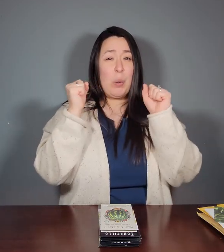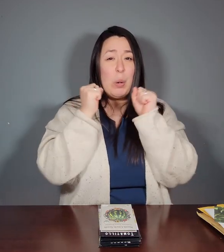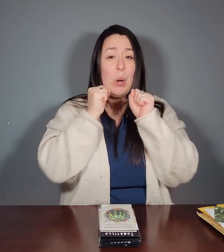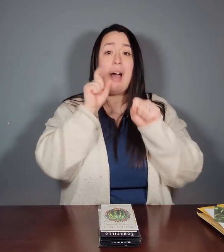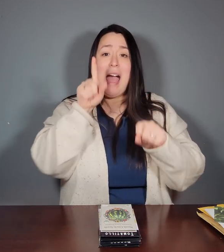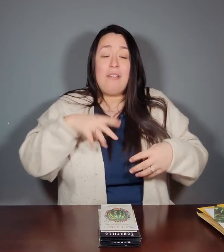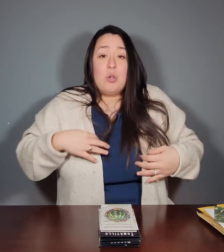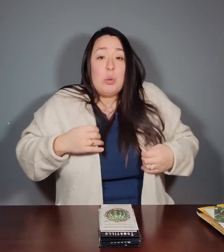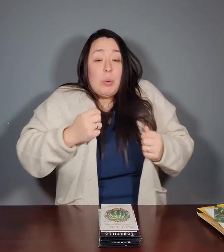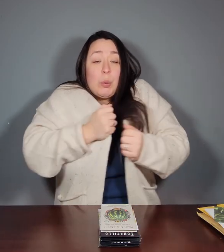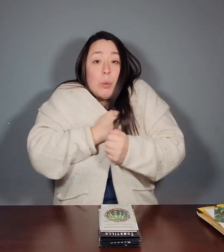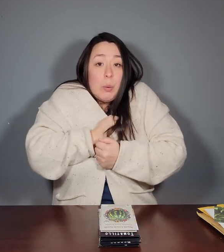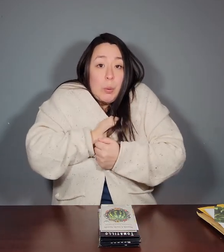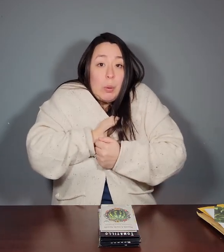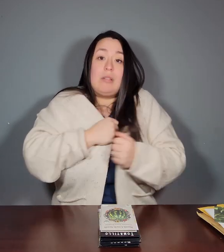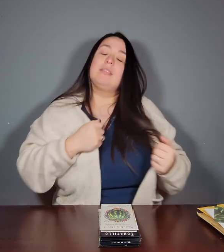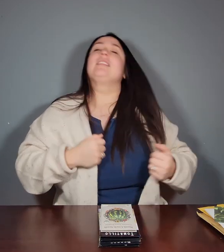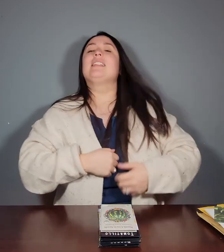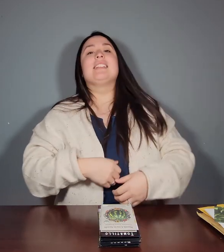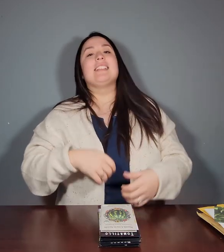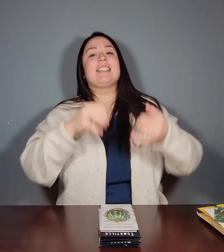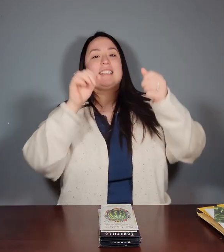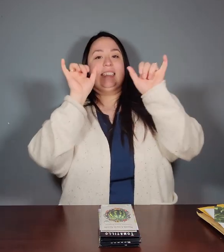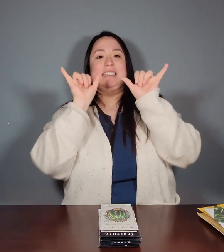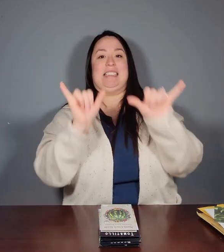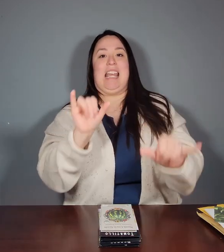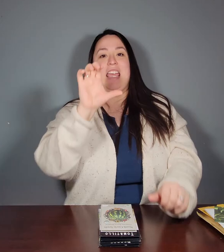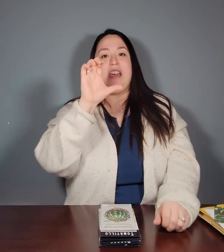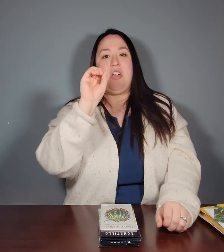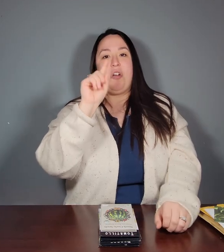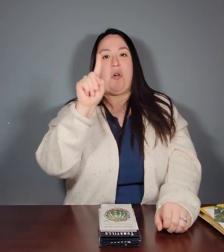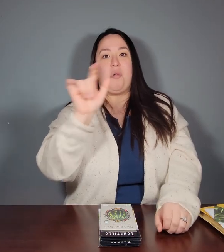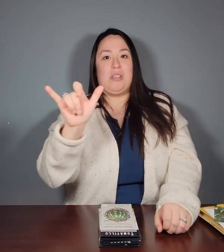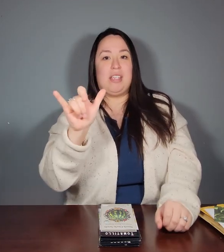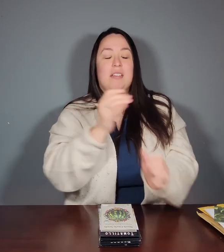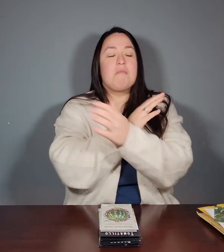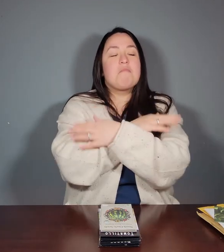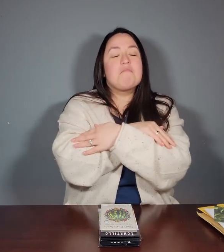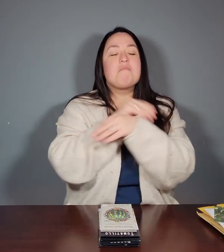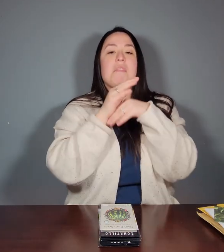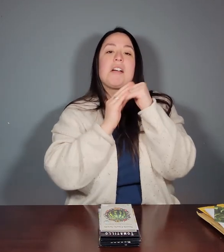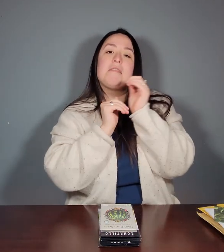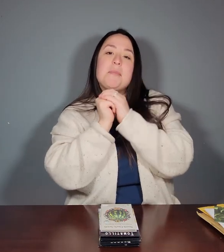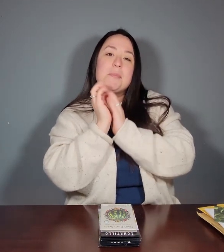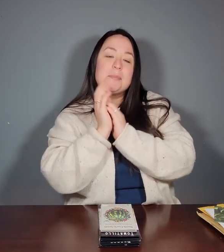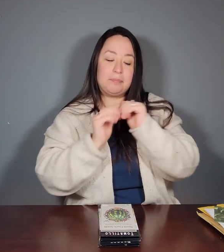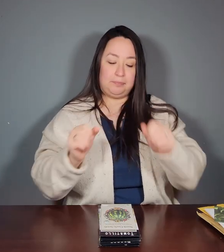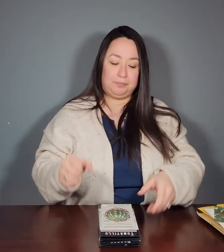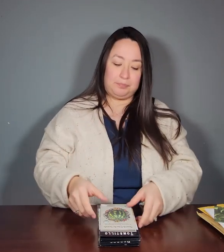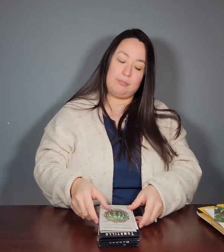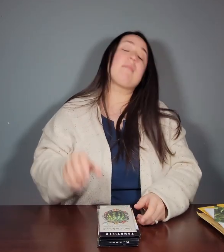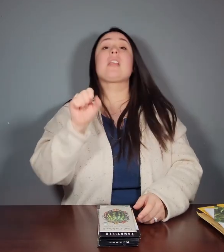And so it's still very cold here. I have to bundle up and stay cozy and warm and comfortable.